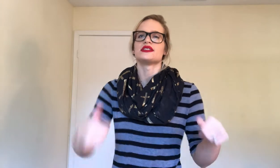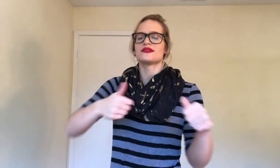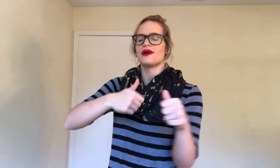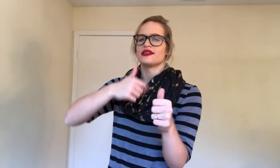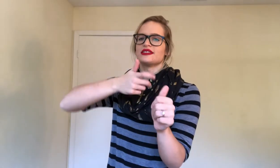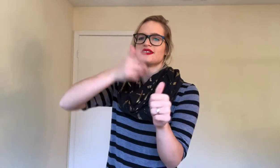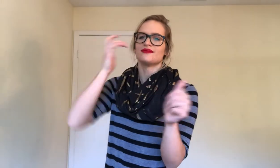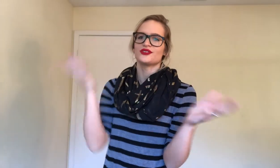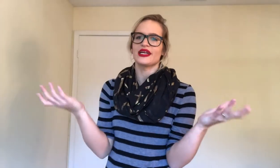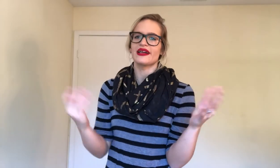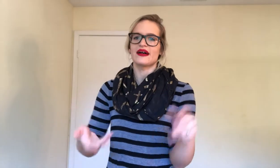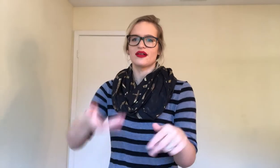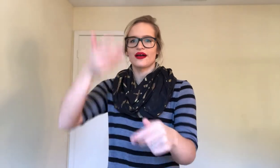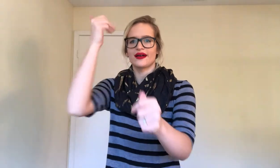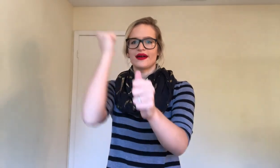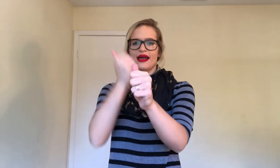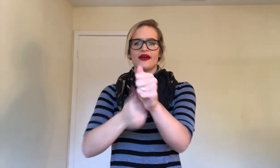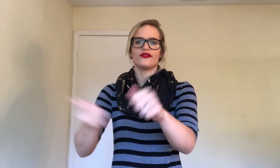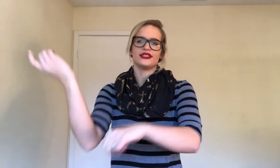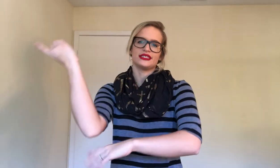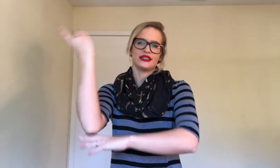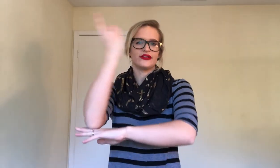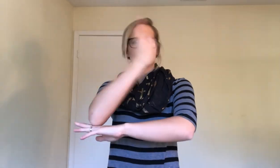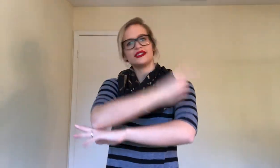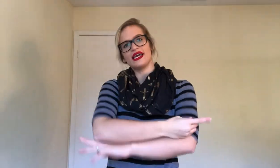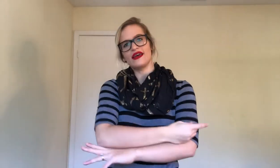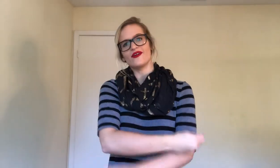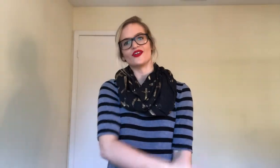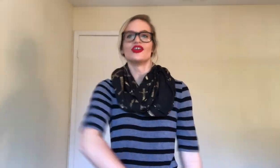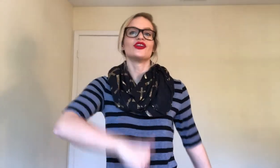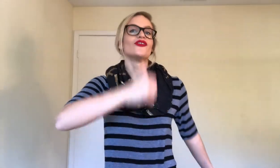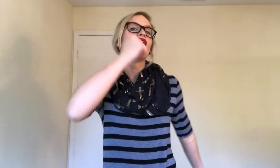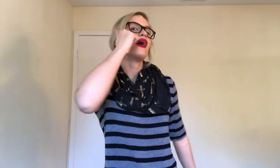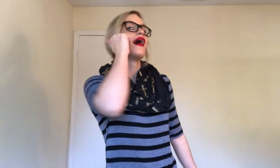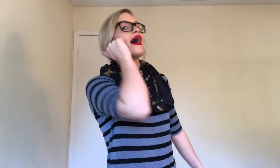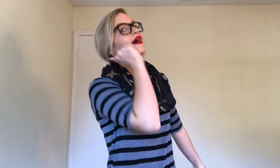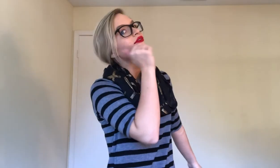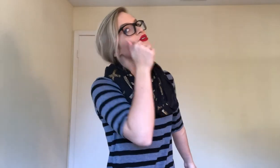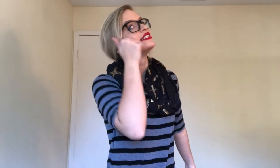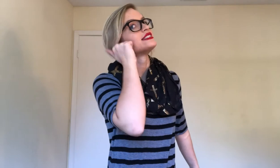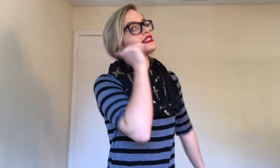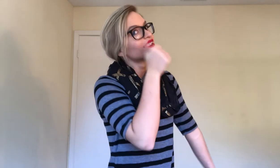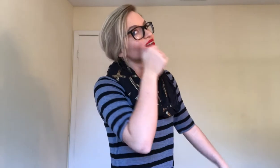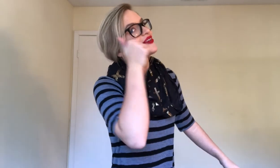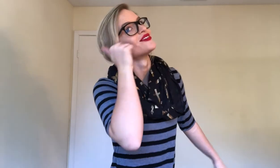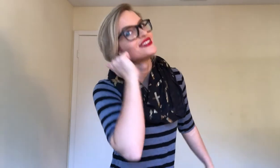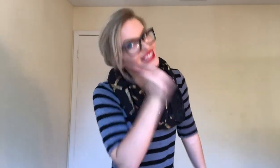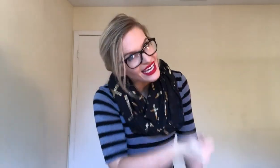just wanted to drag it out longer. Every. Single. Day. you could do. Every. Single. Day.